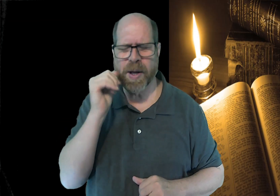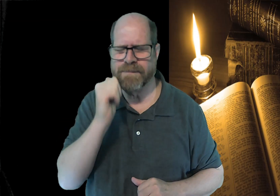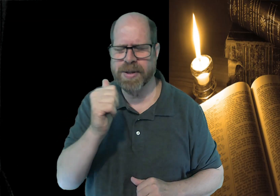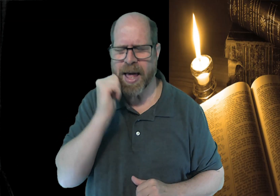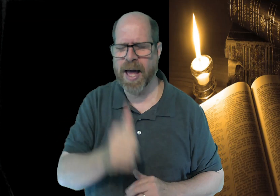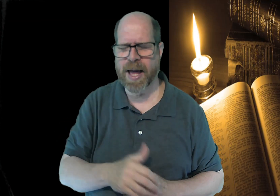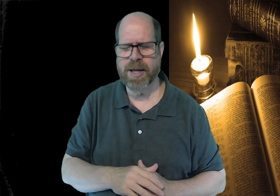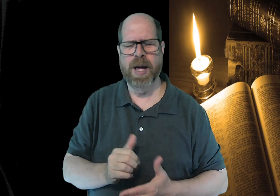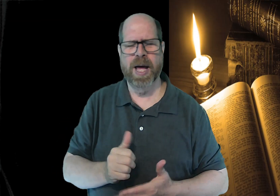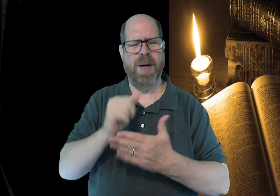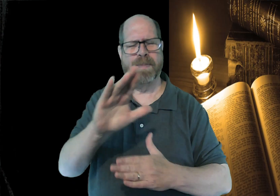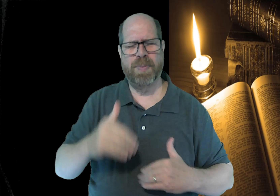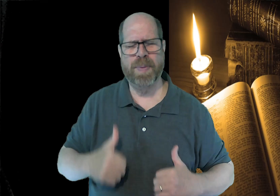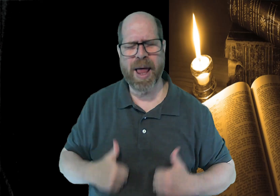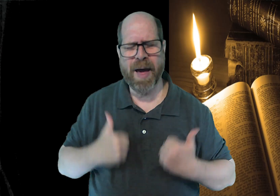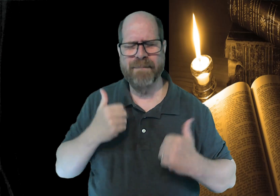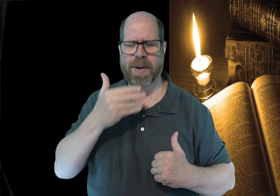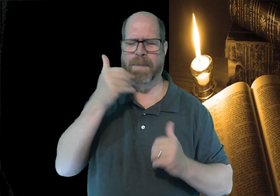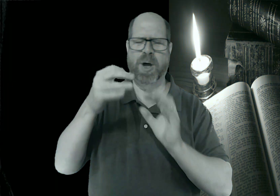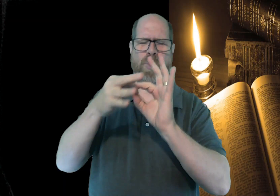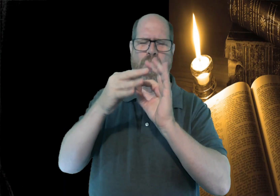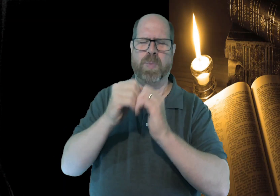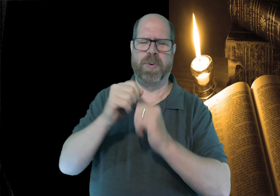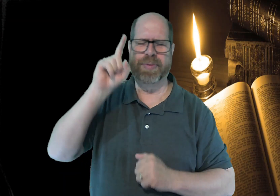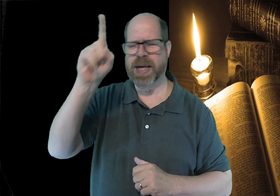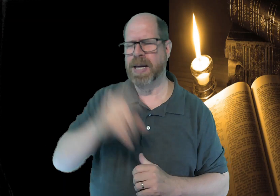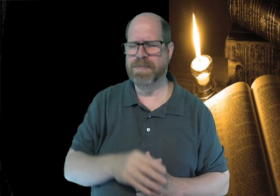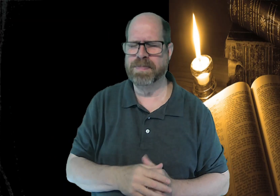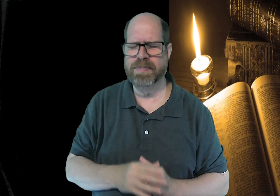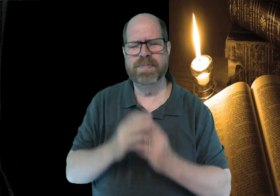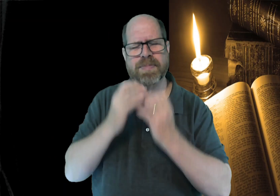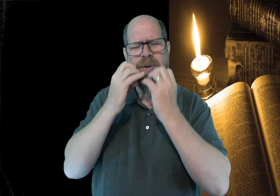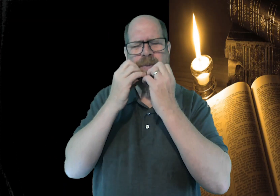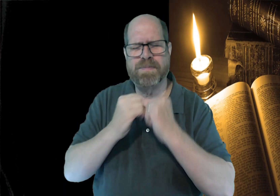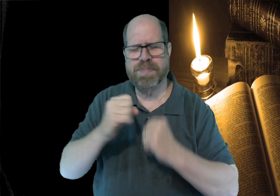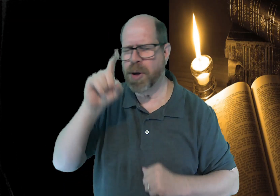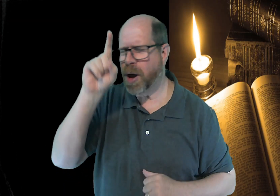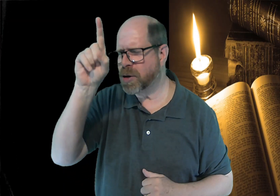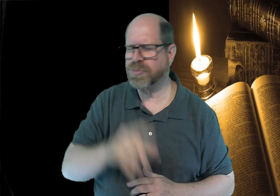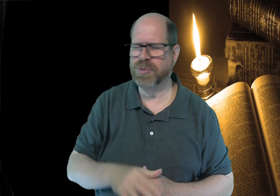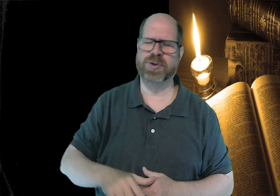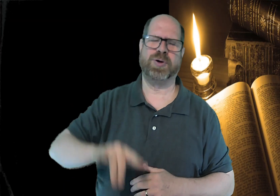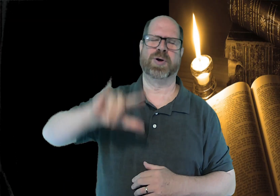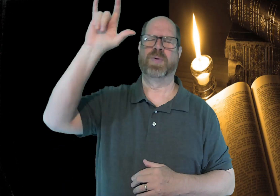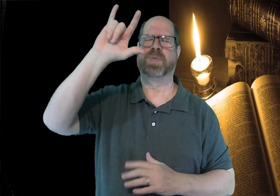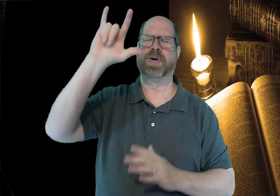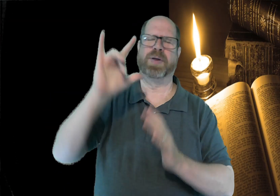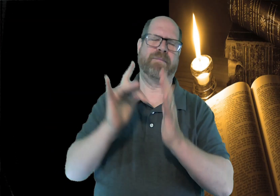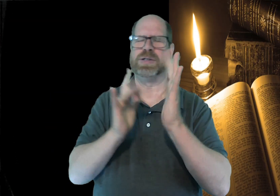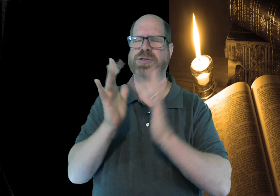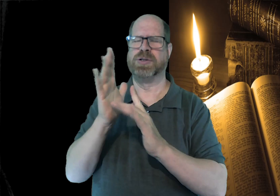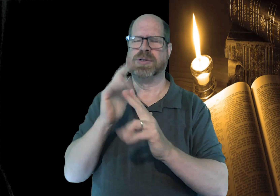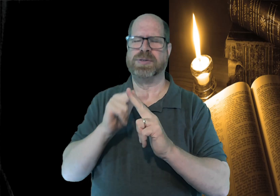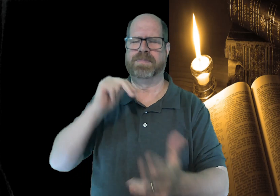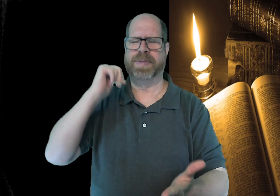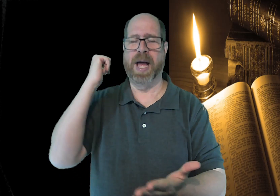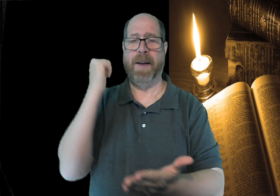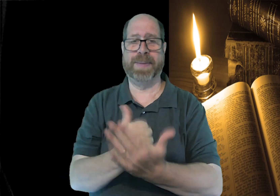It's important for us to do that every day and to have a good relationship with you. You're precious and we love you. In Jesus' name, amen.